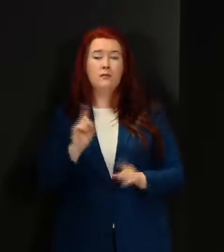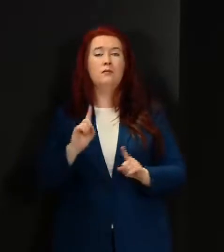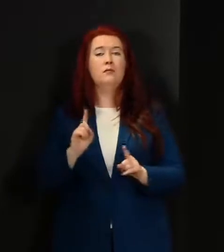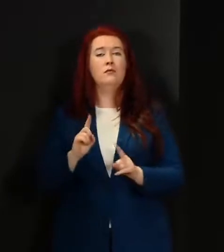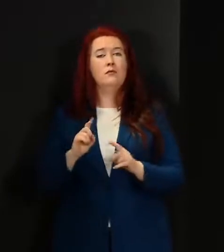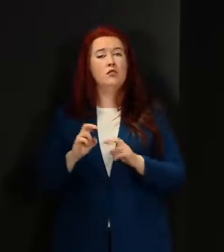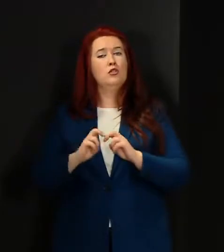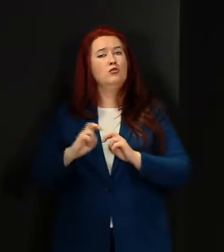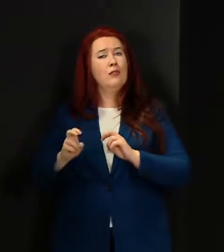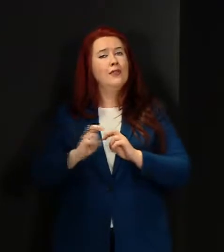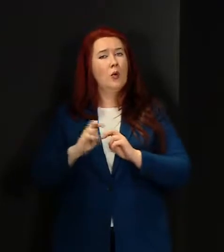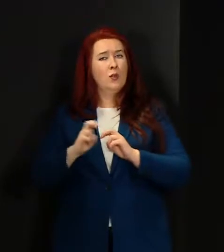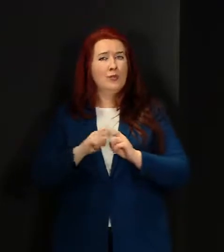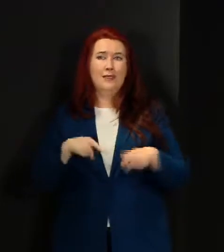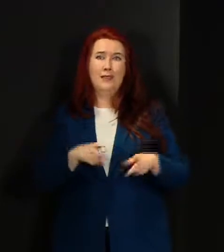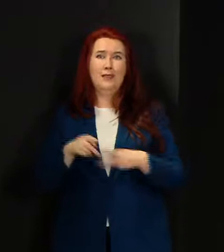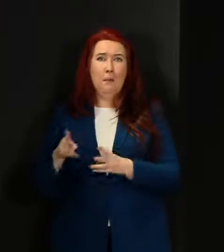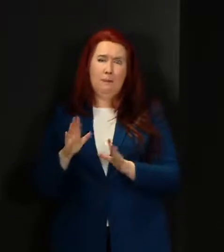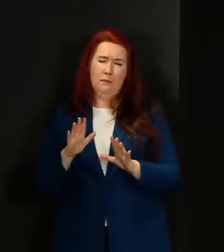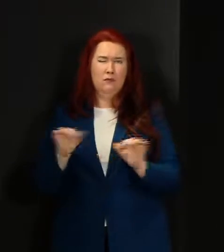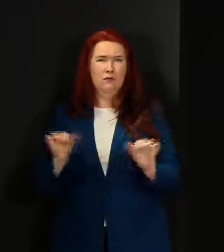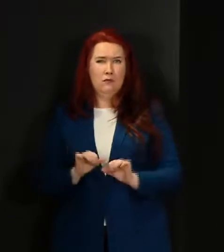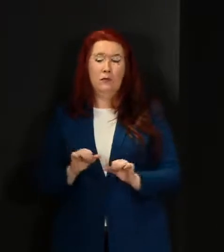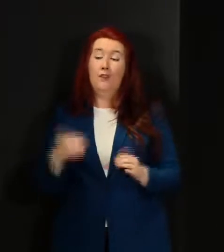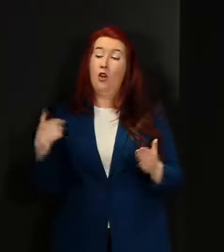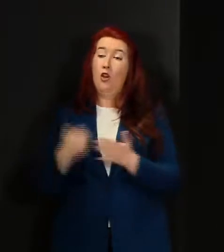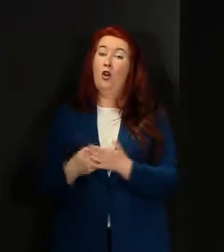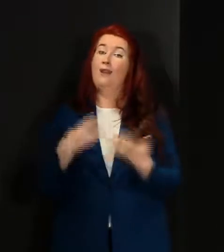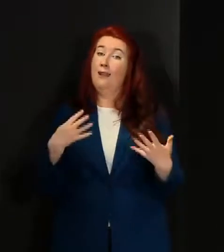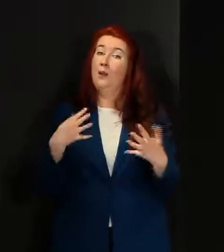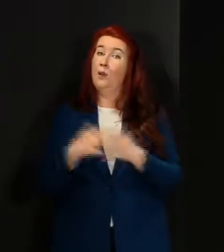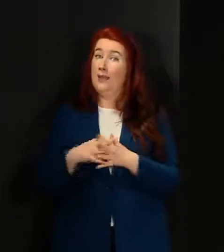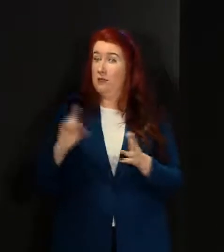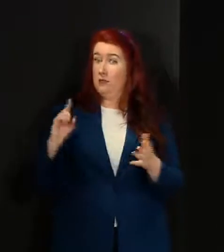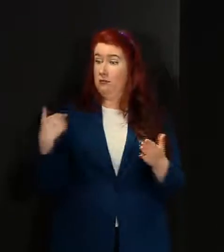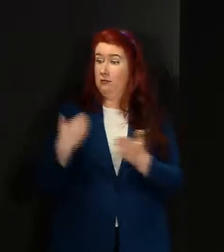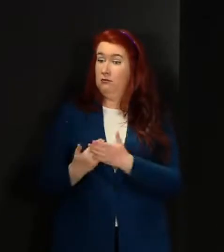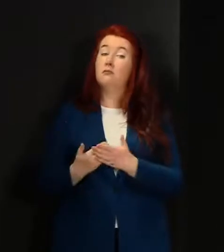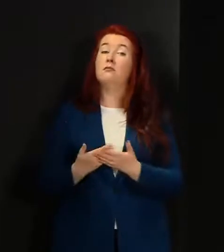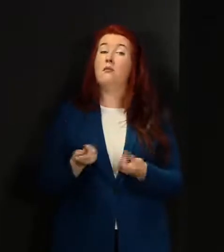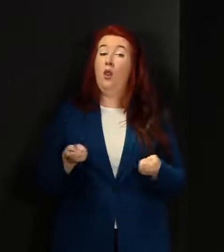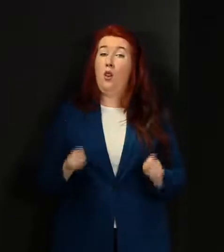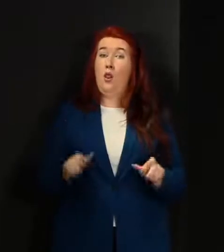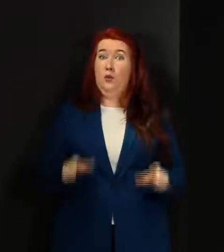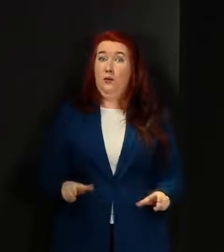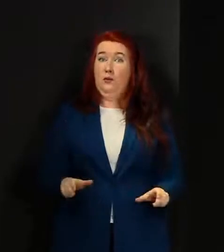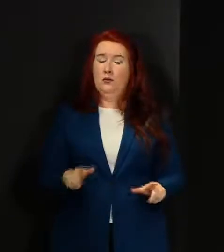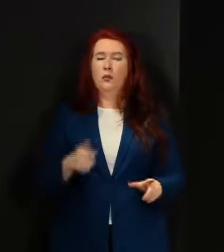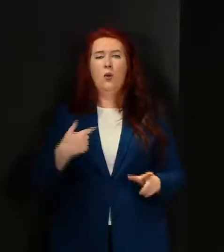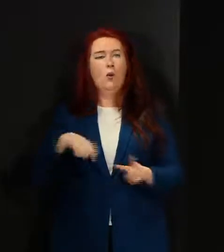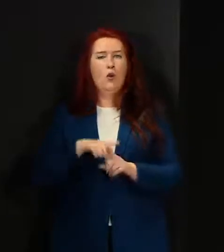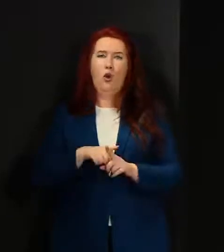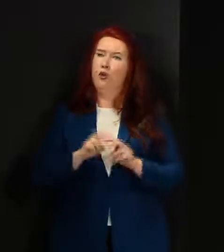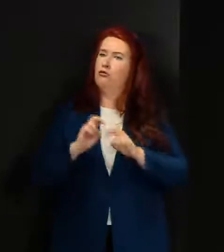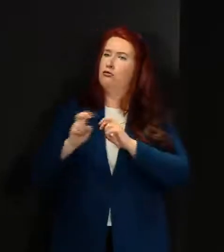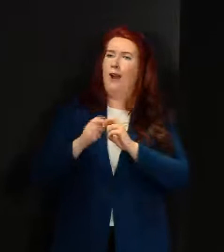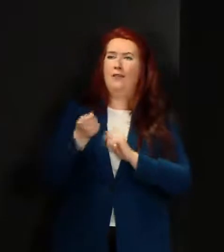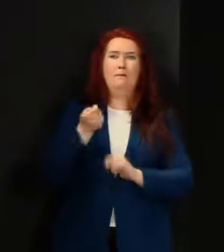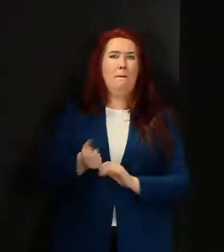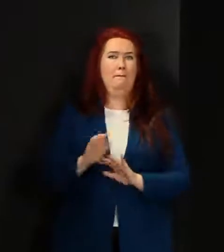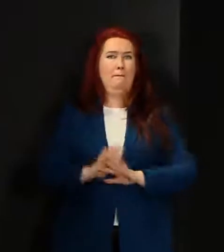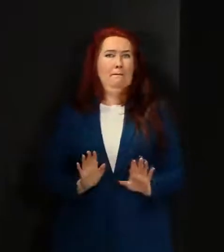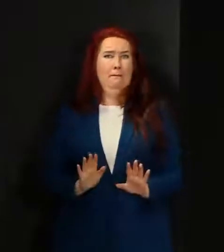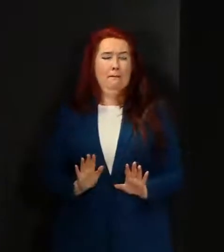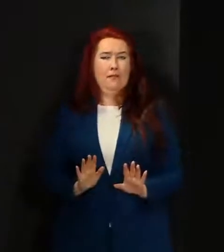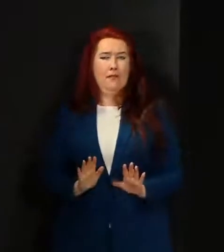transportation system, very briefly. For the last nine weeks of lockdown, we've all been travelling as little as possible. But during